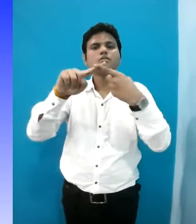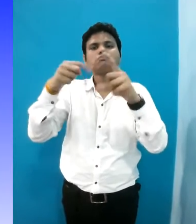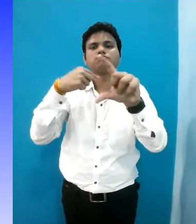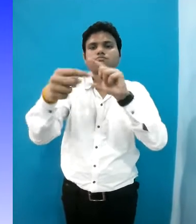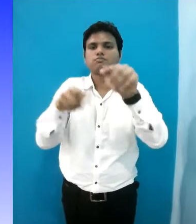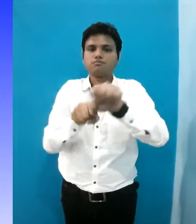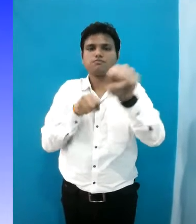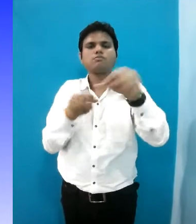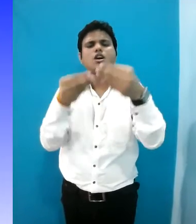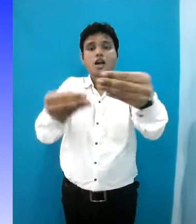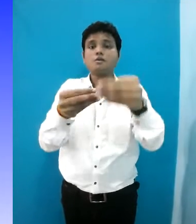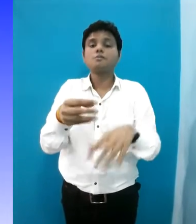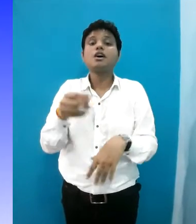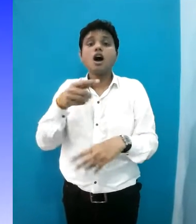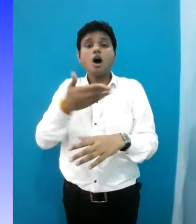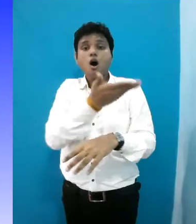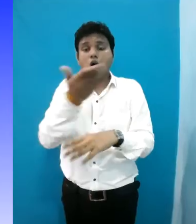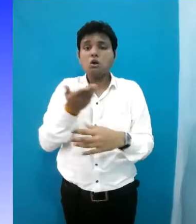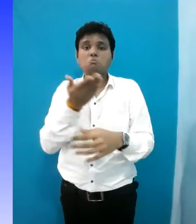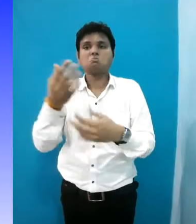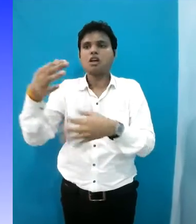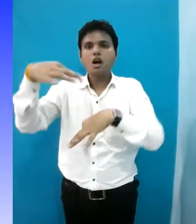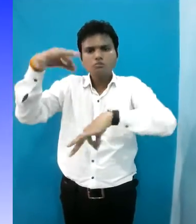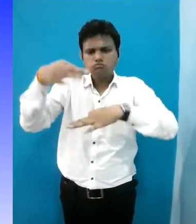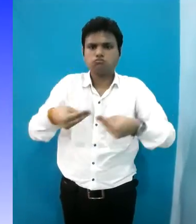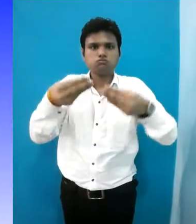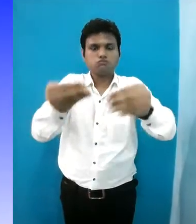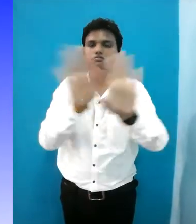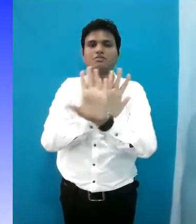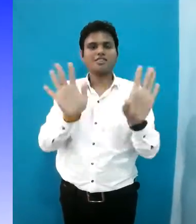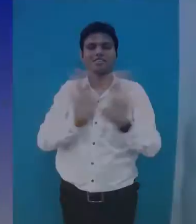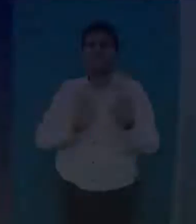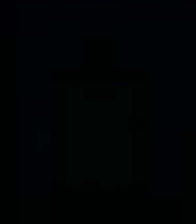Please note no certificate would be made available in hard copy. Captioning byarte. Inspiring